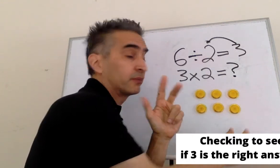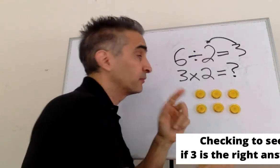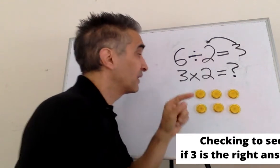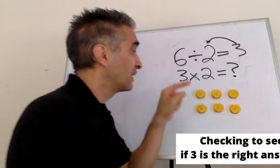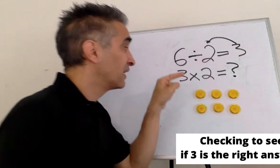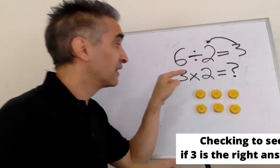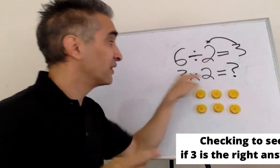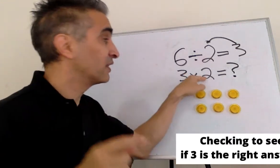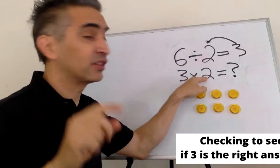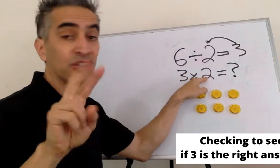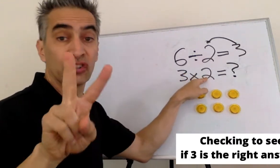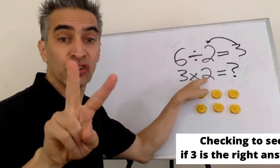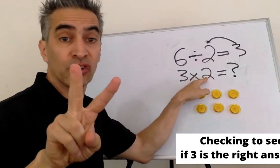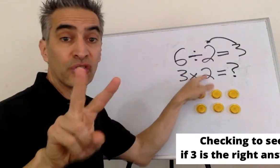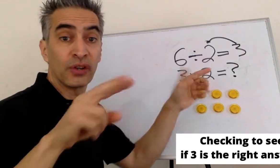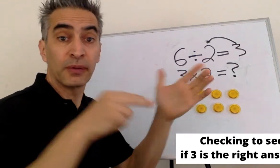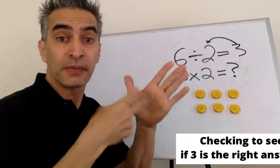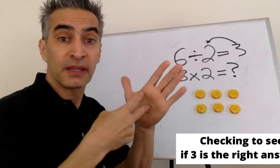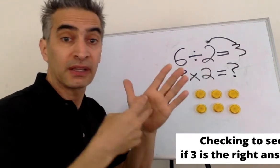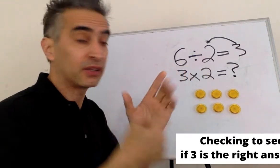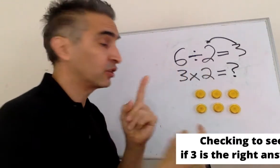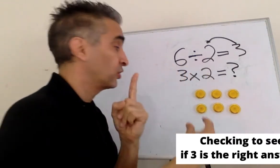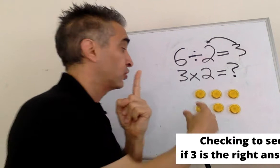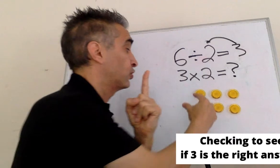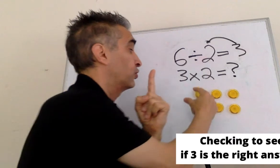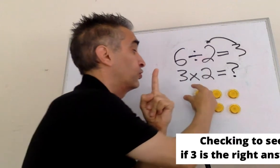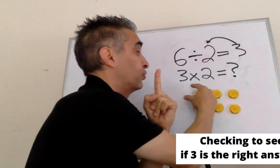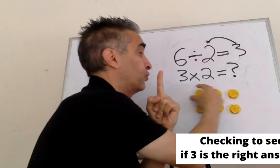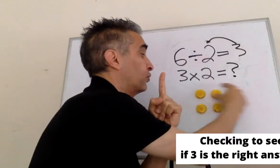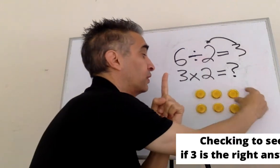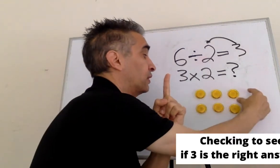And this two refers to the number of rows.